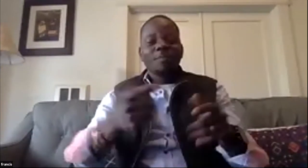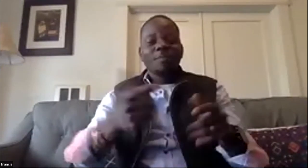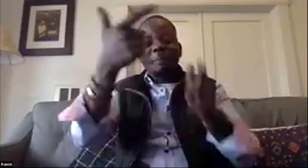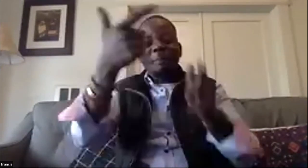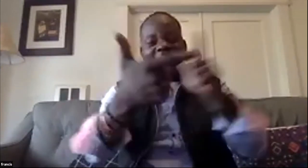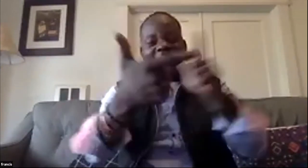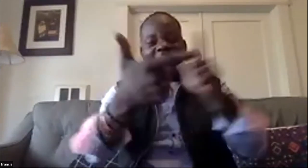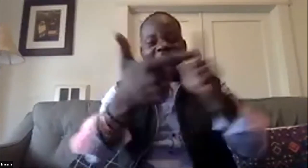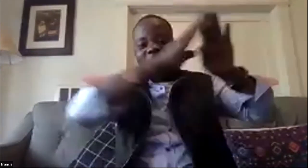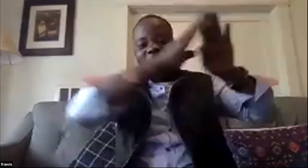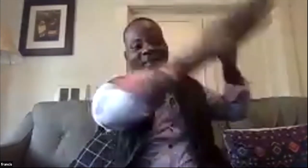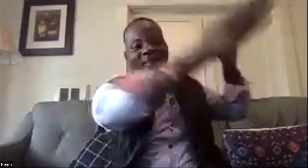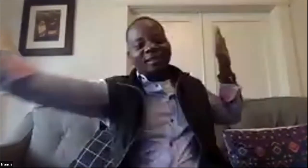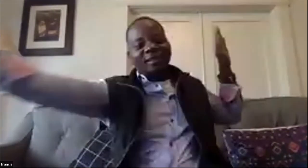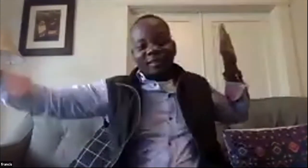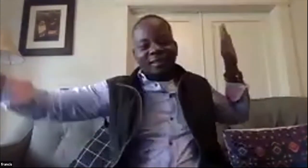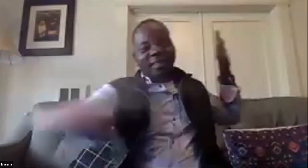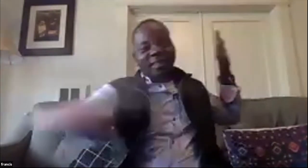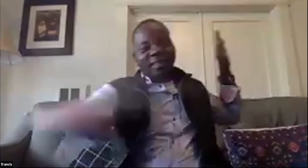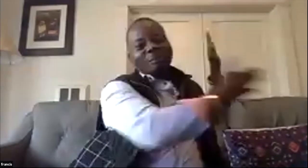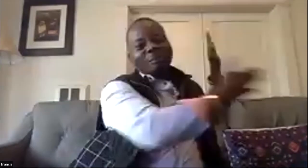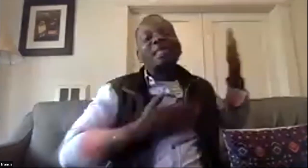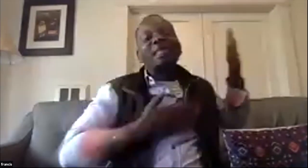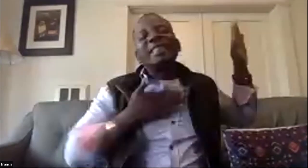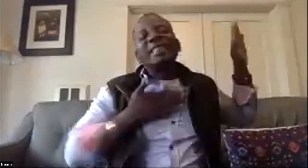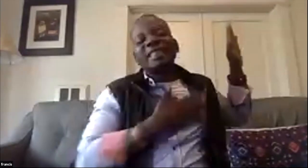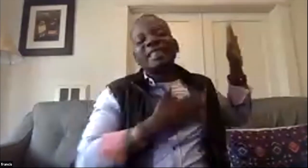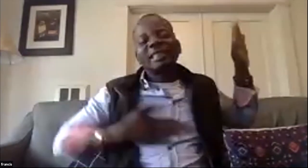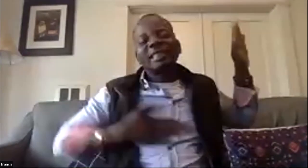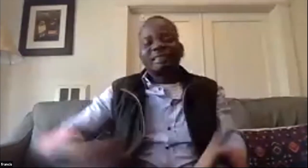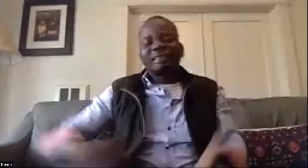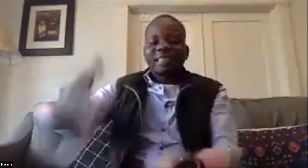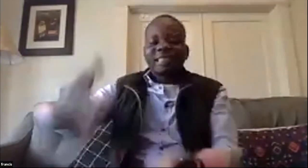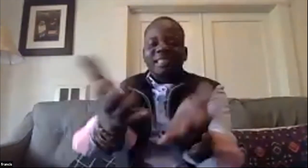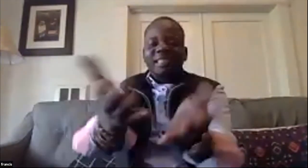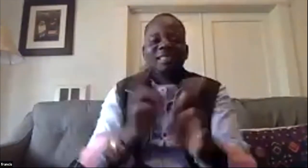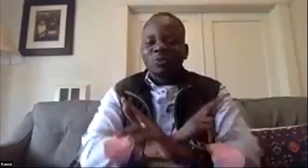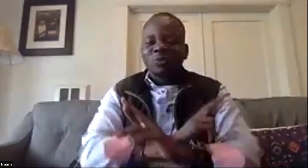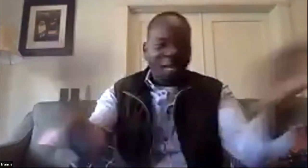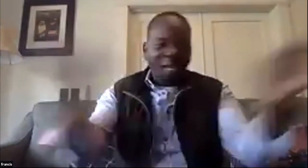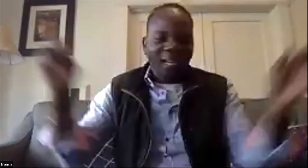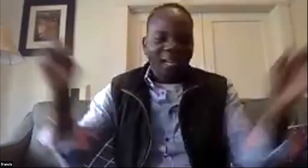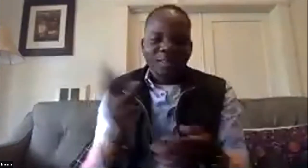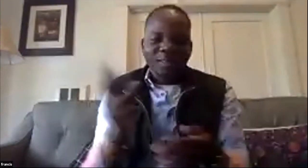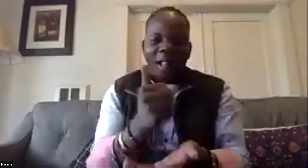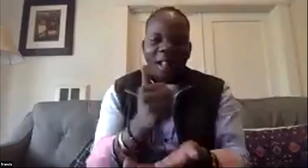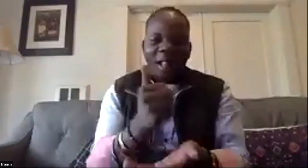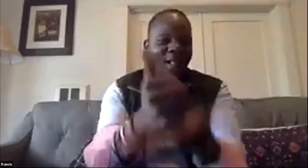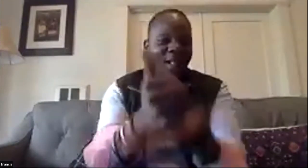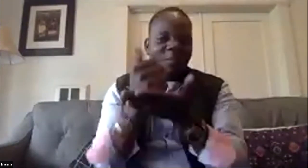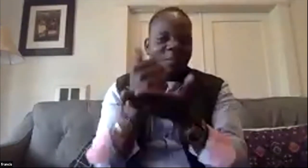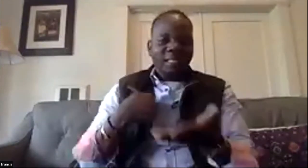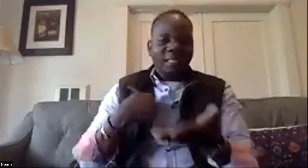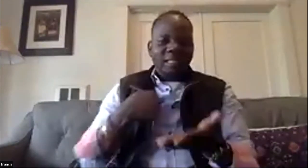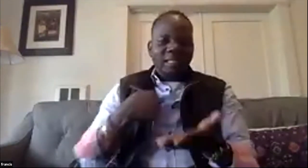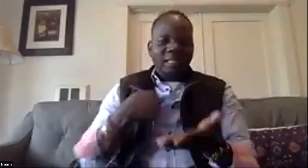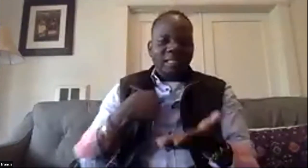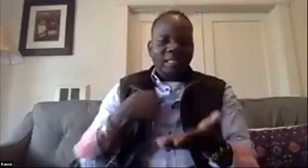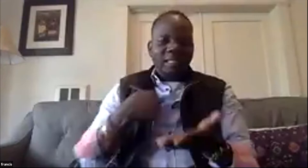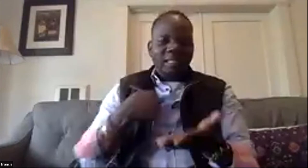um approach in the sense that we're ready to help the community